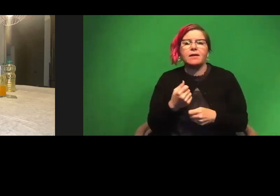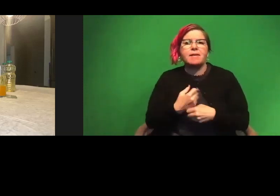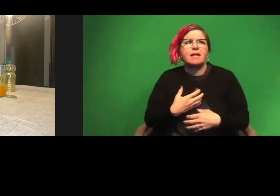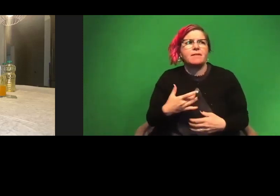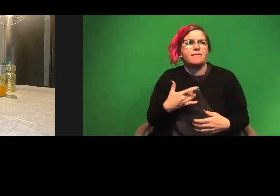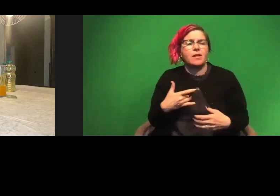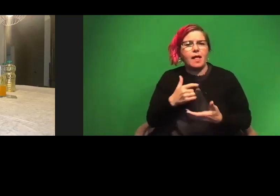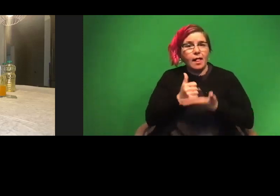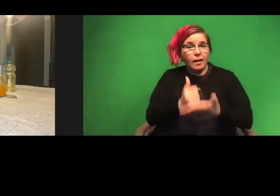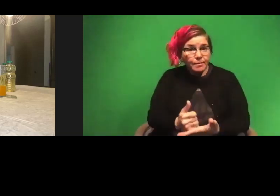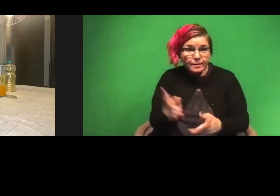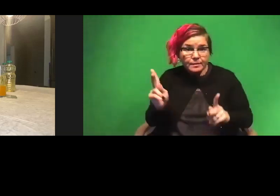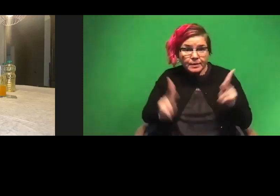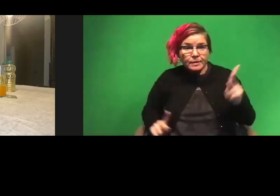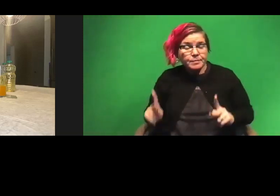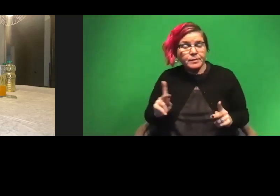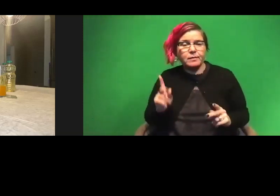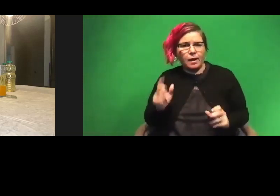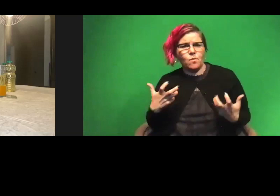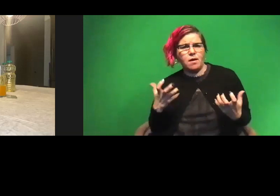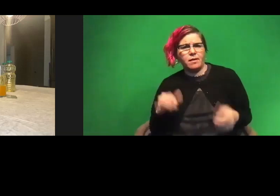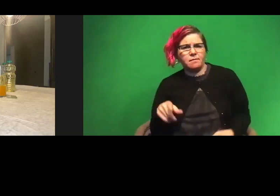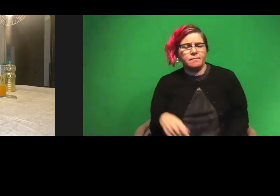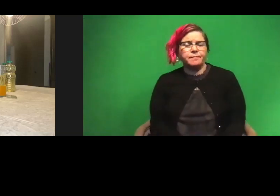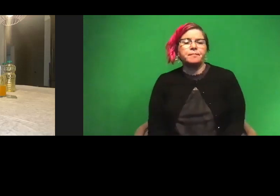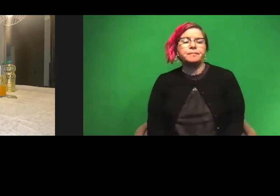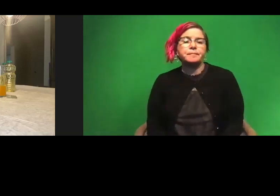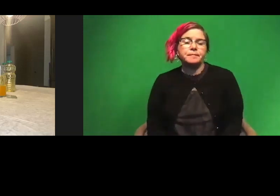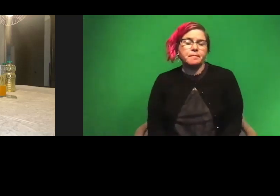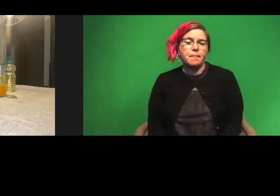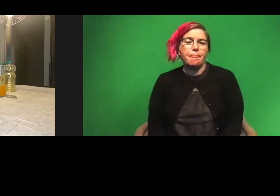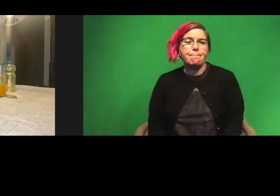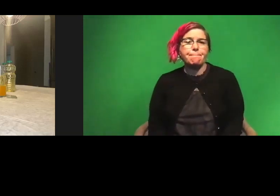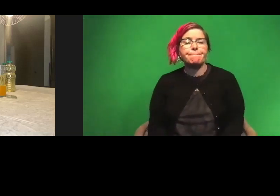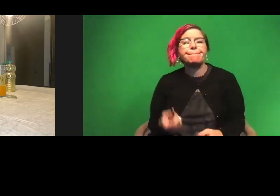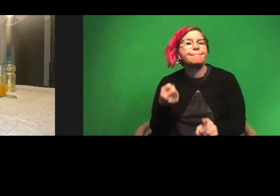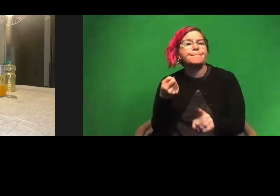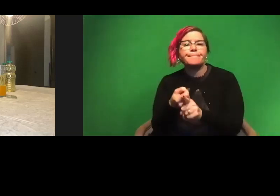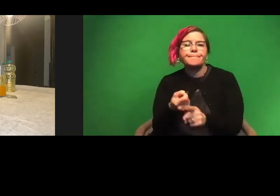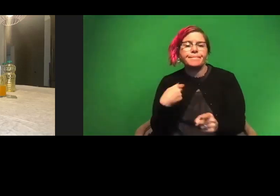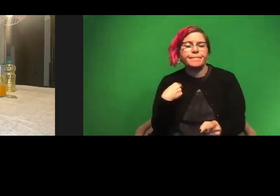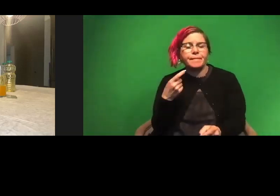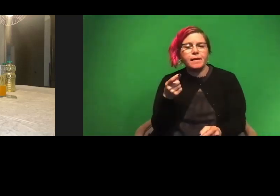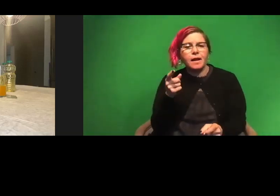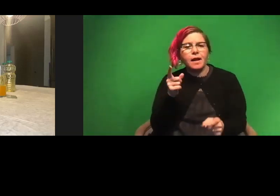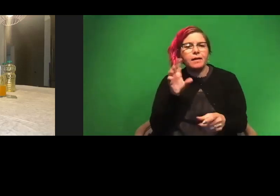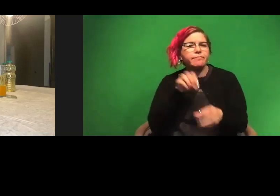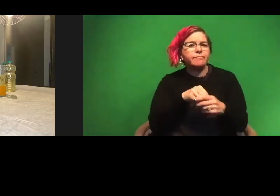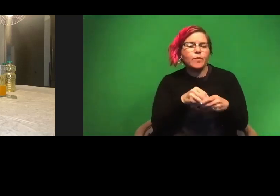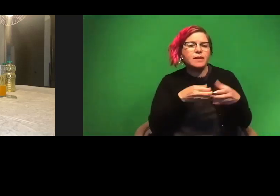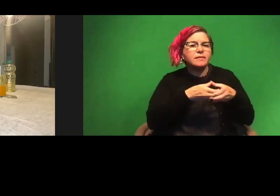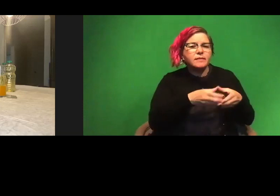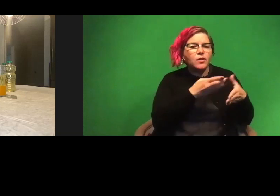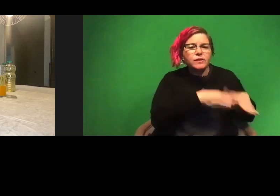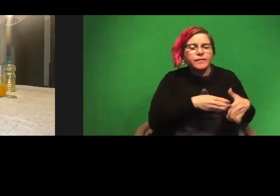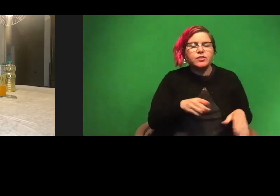helping humans was what I wanted to do. And it just happened that I ended up looking at cellular division, happened that I ended up